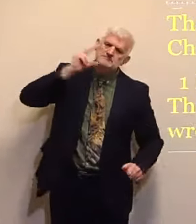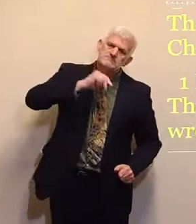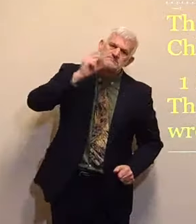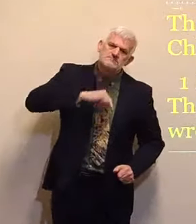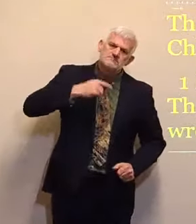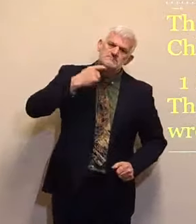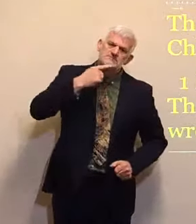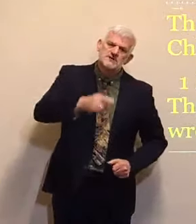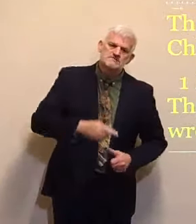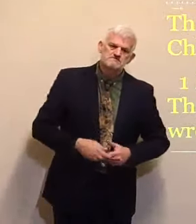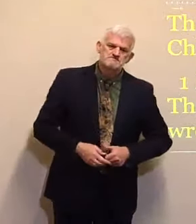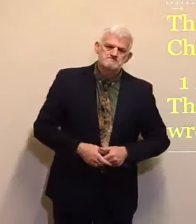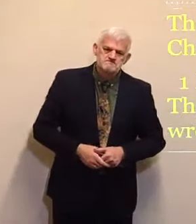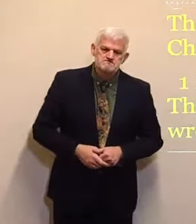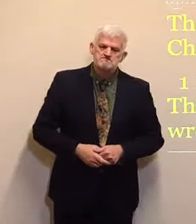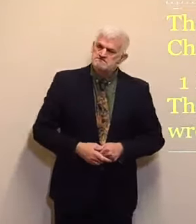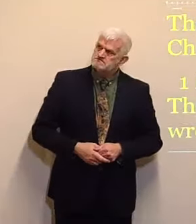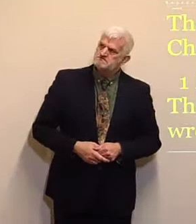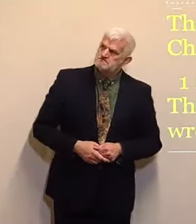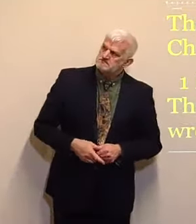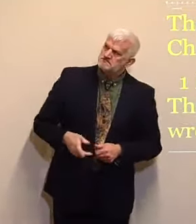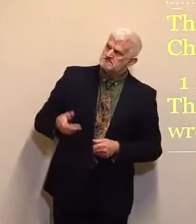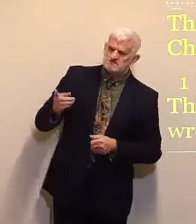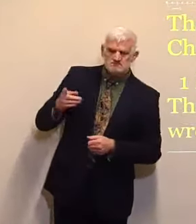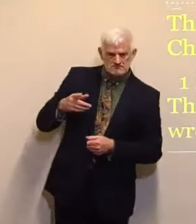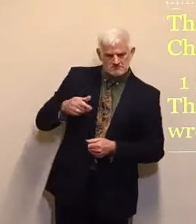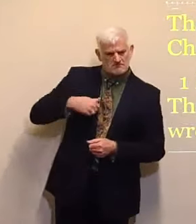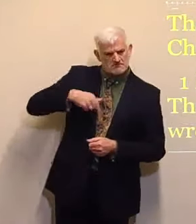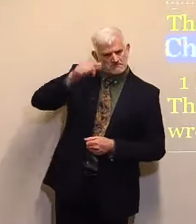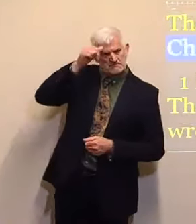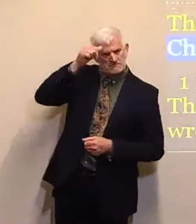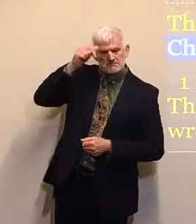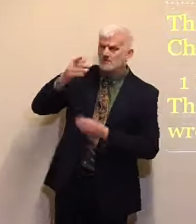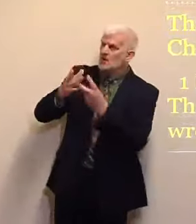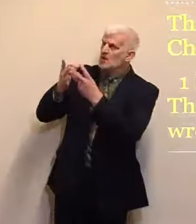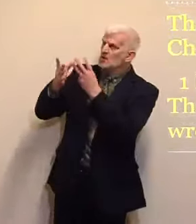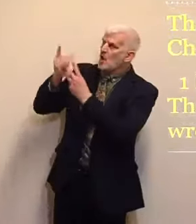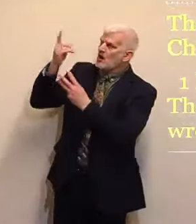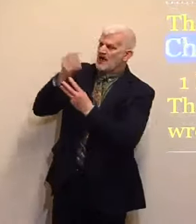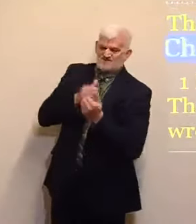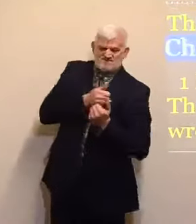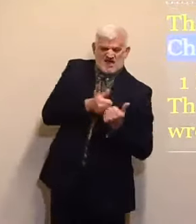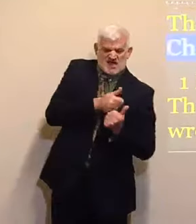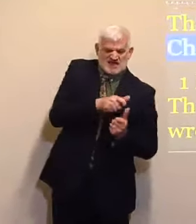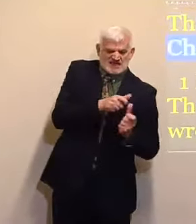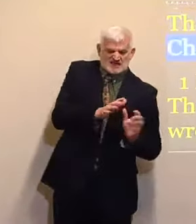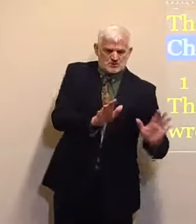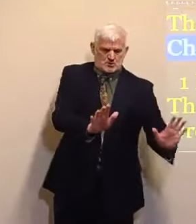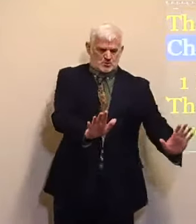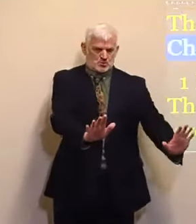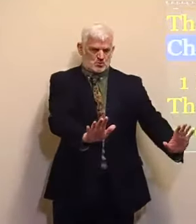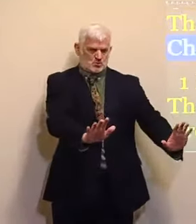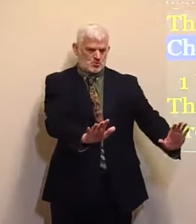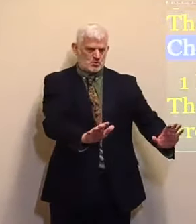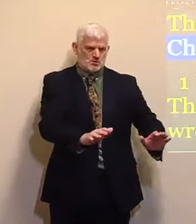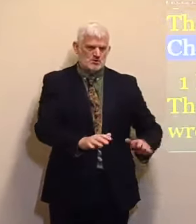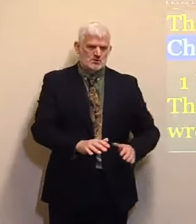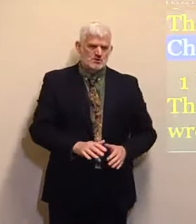perceive that God is no respecter of persons But in every nation But that